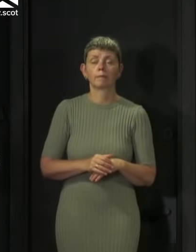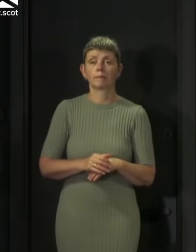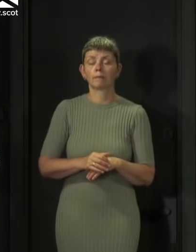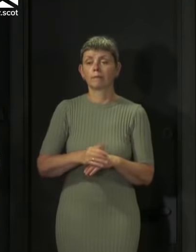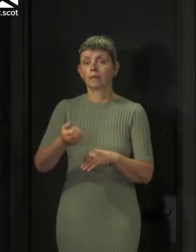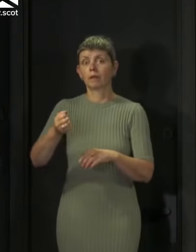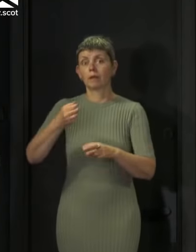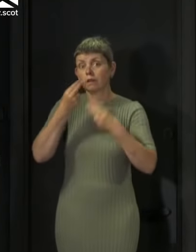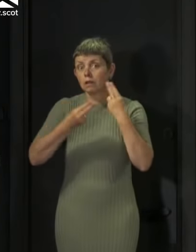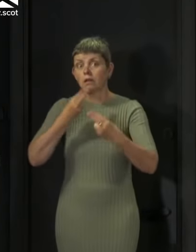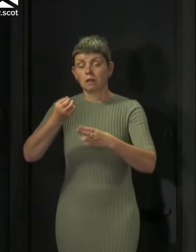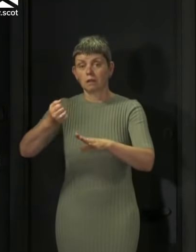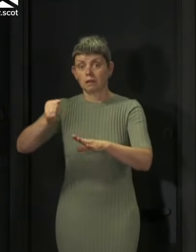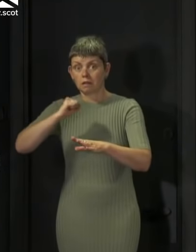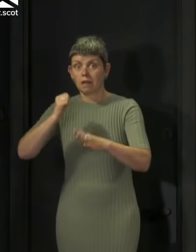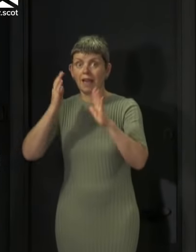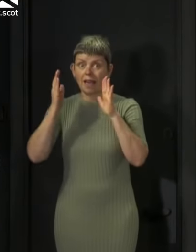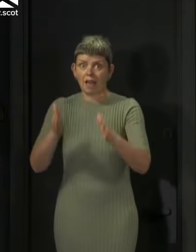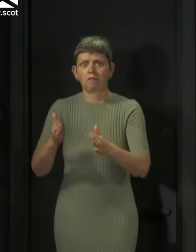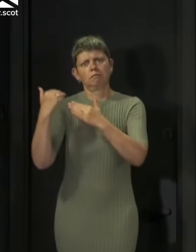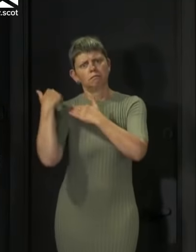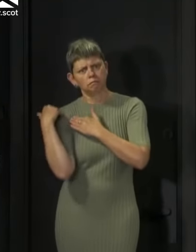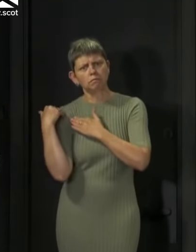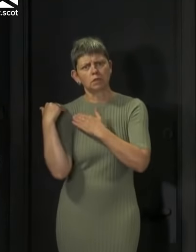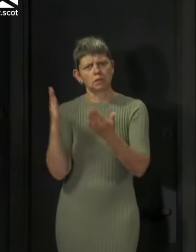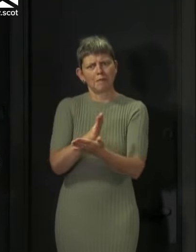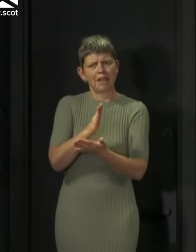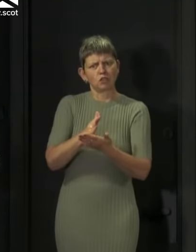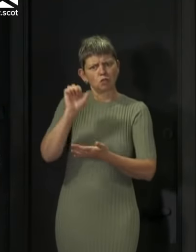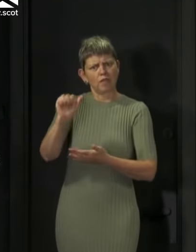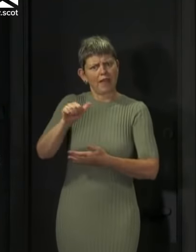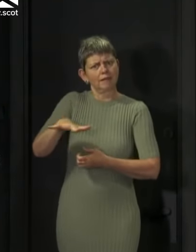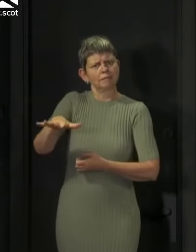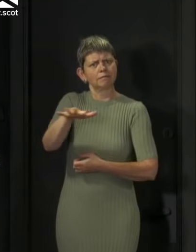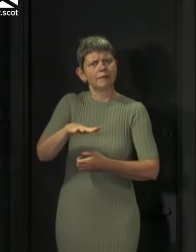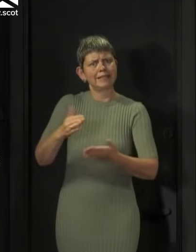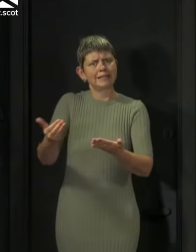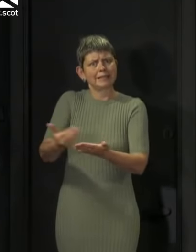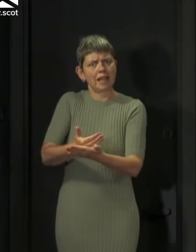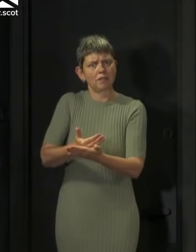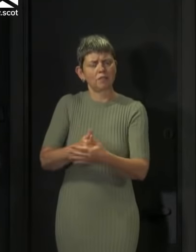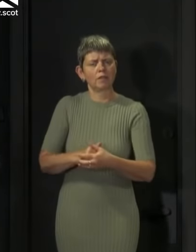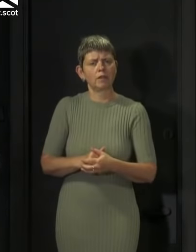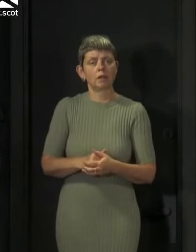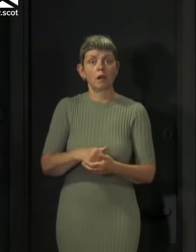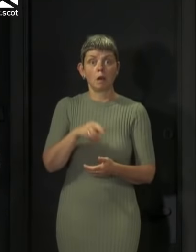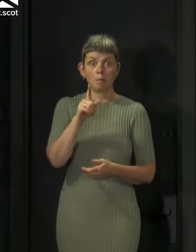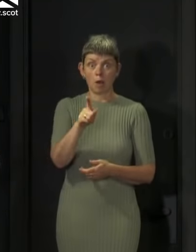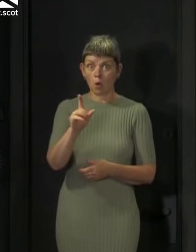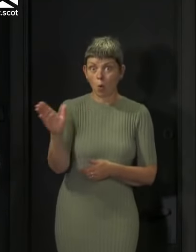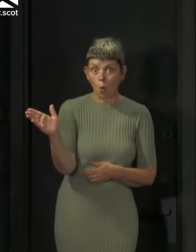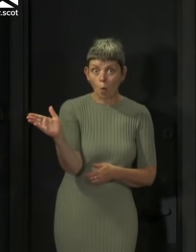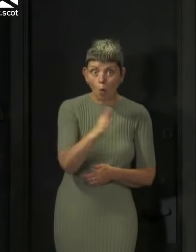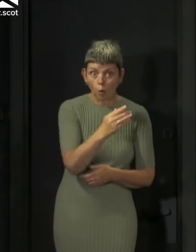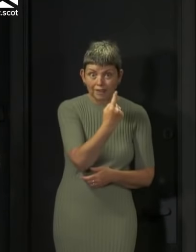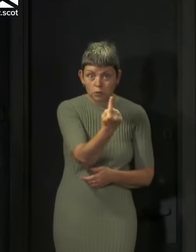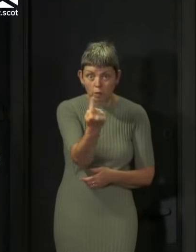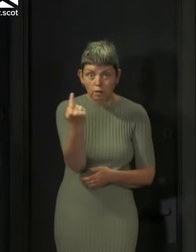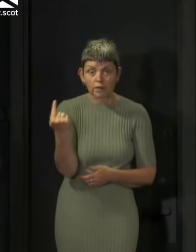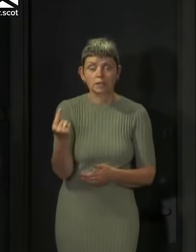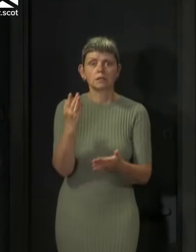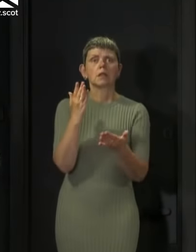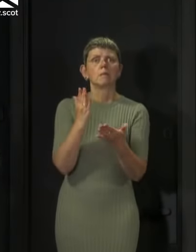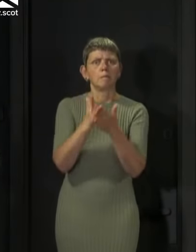vital role to play in making premises safe but as I said yesterday, we are all the first line of defence against this virus.